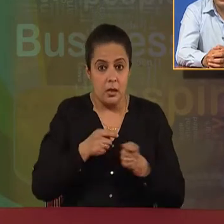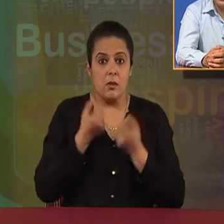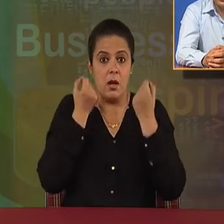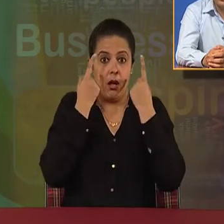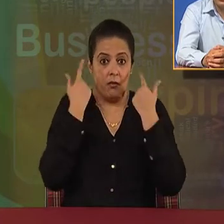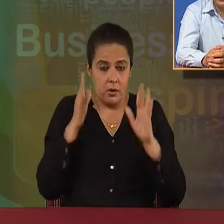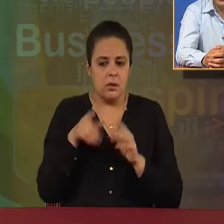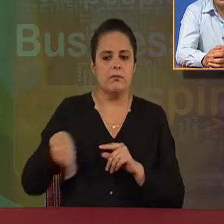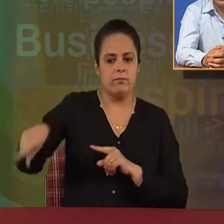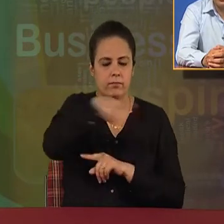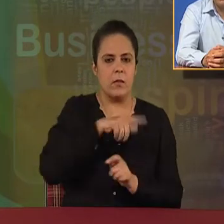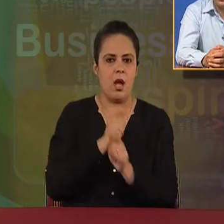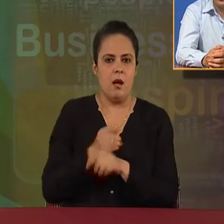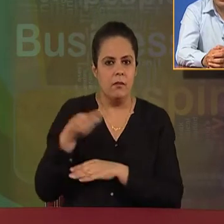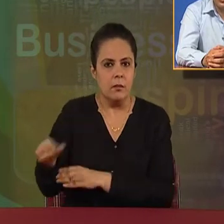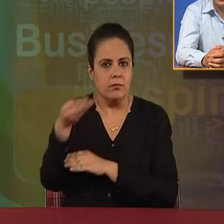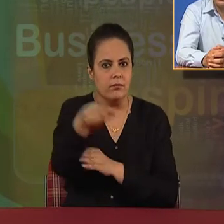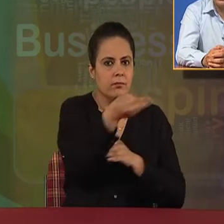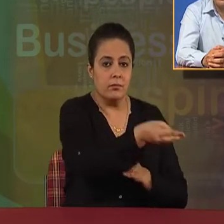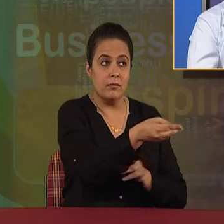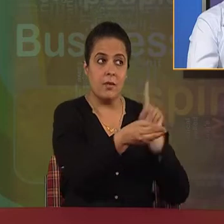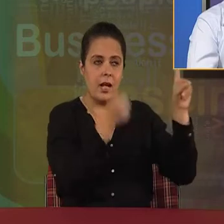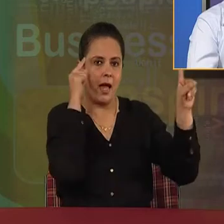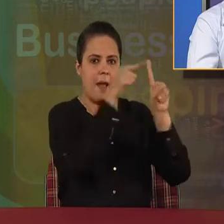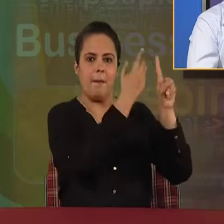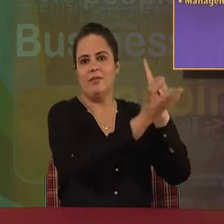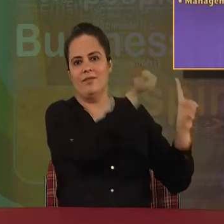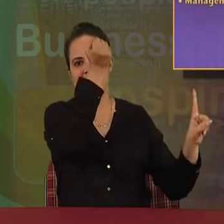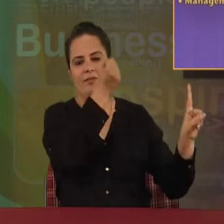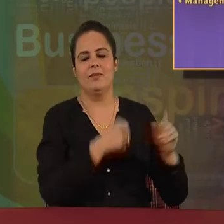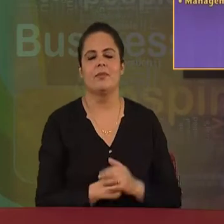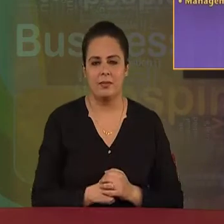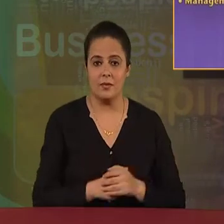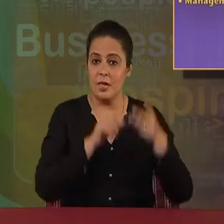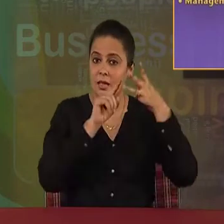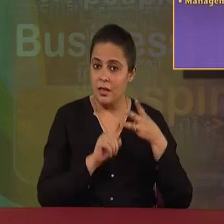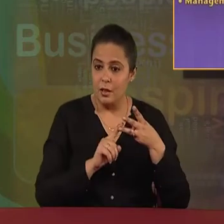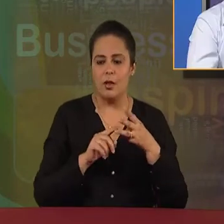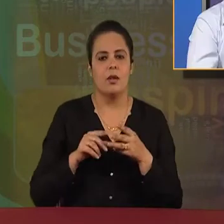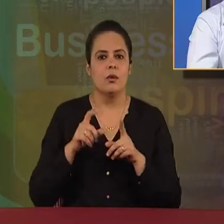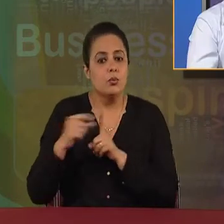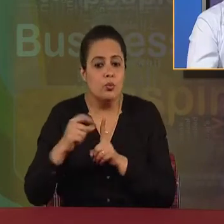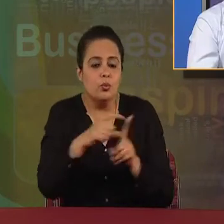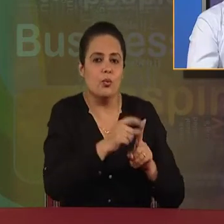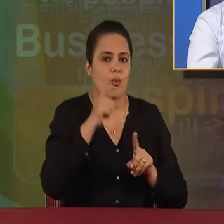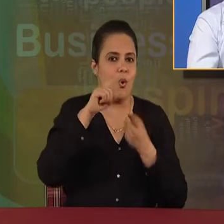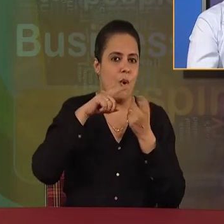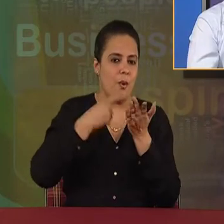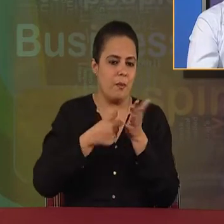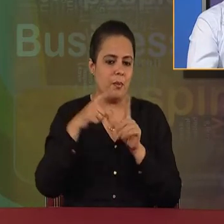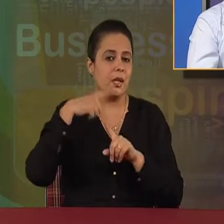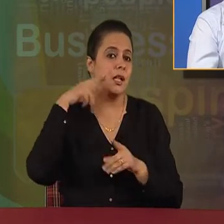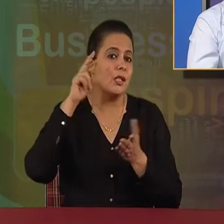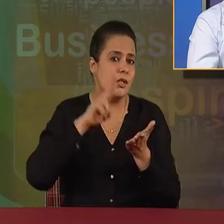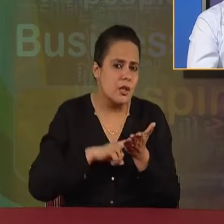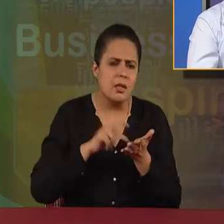activities towards the attainment of common goals. Third, management of operations. An organization has a